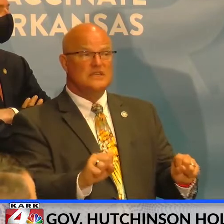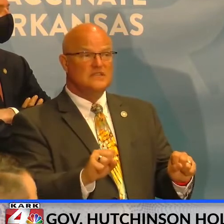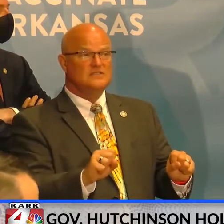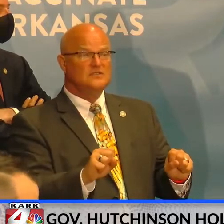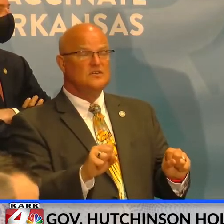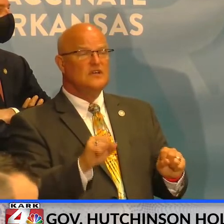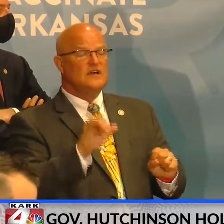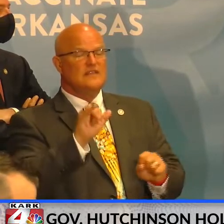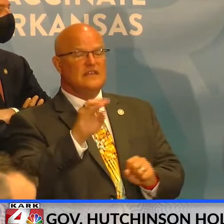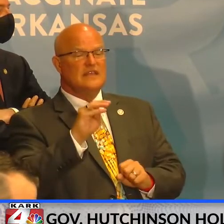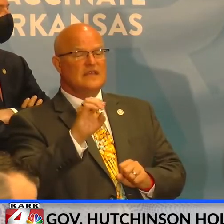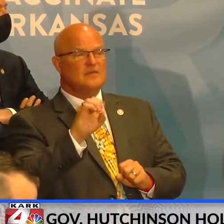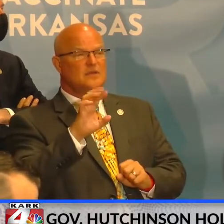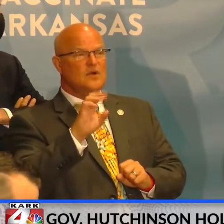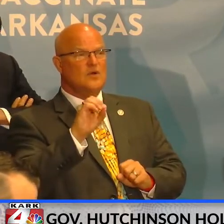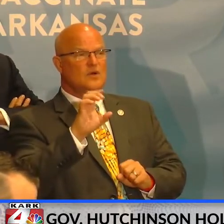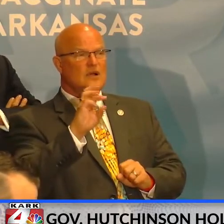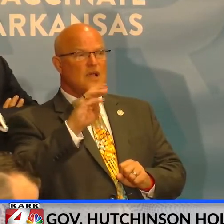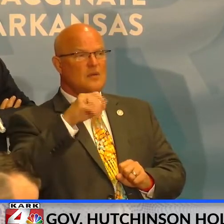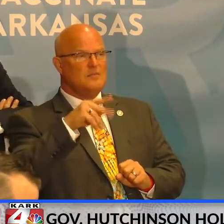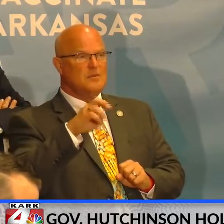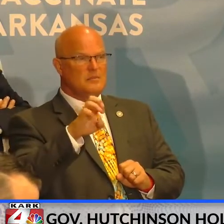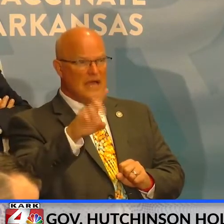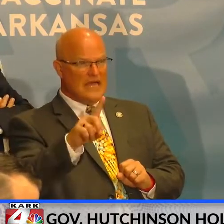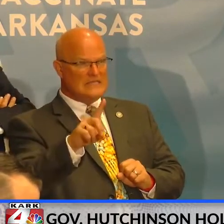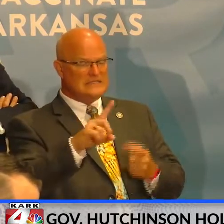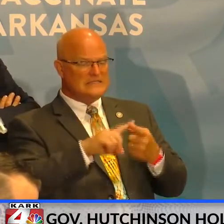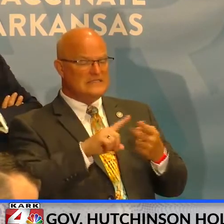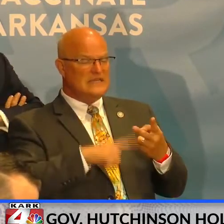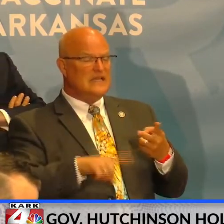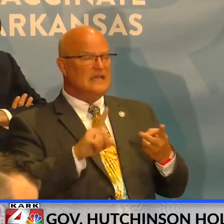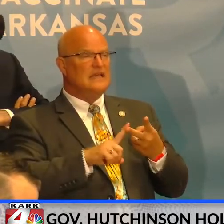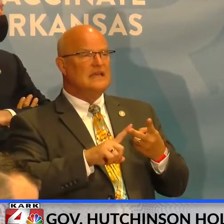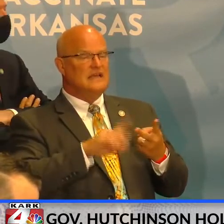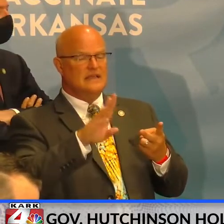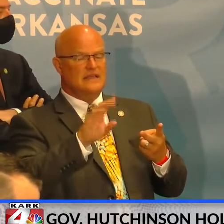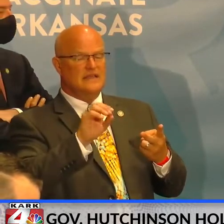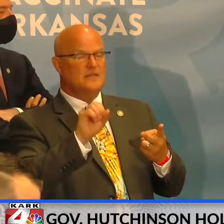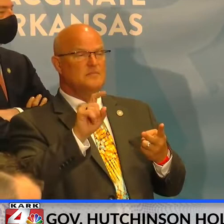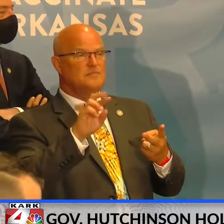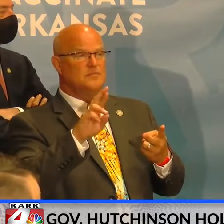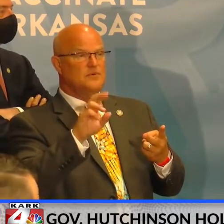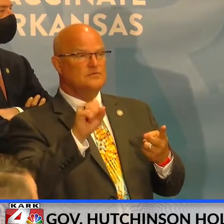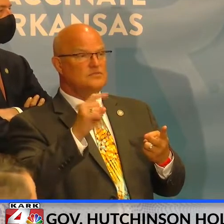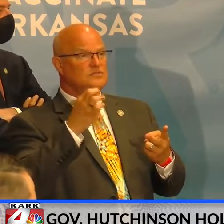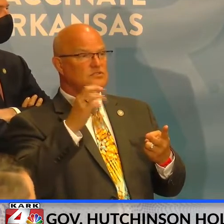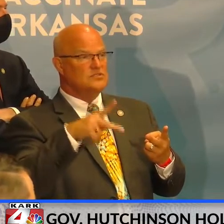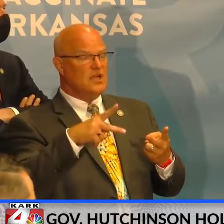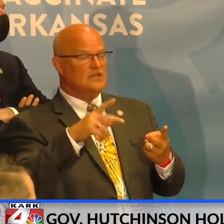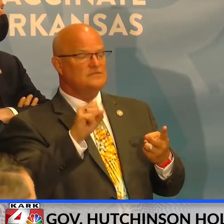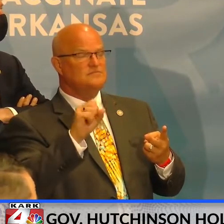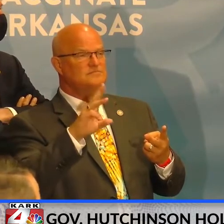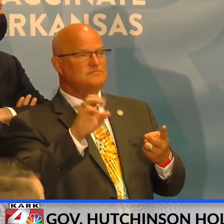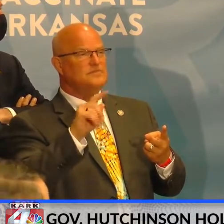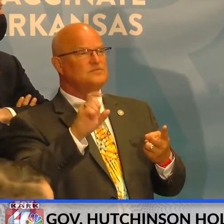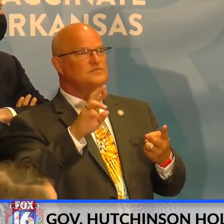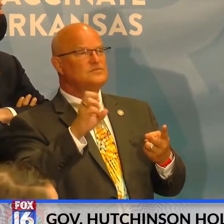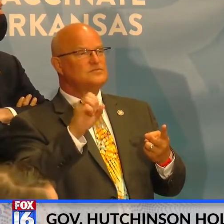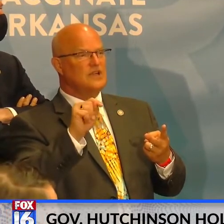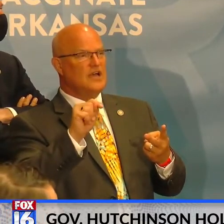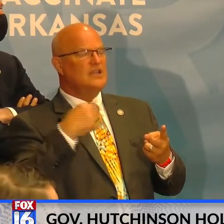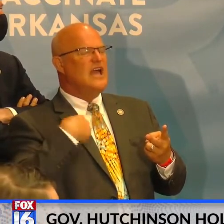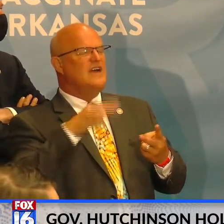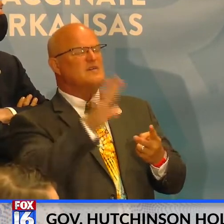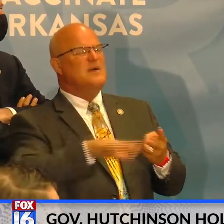immunocompromised as well as a booster shot. What we expect is, uh, is that we have right now in the state